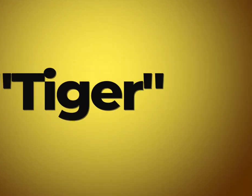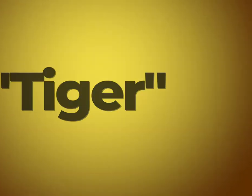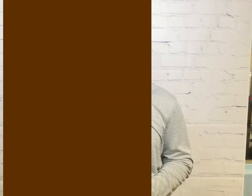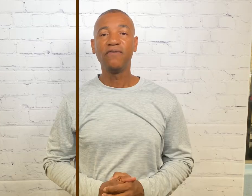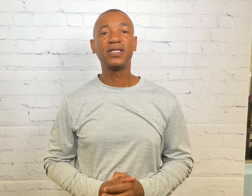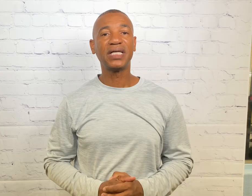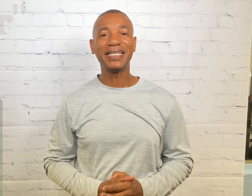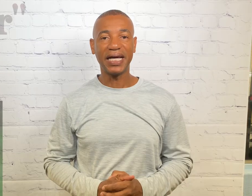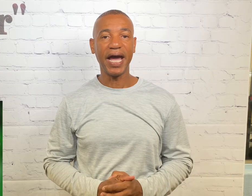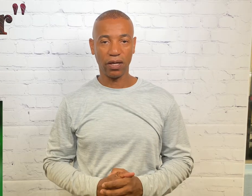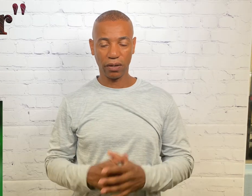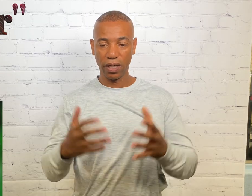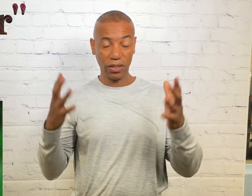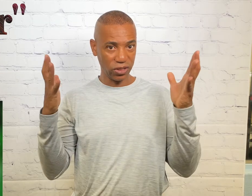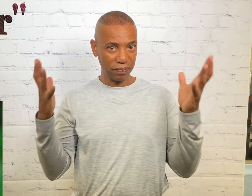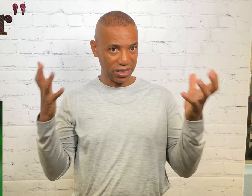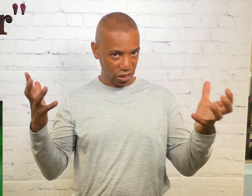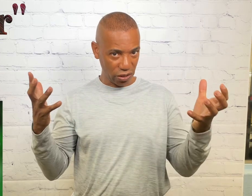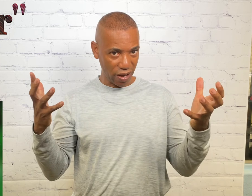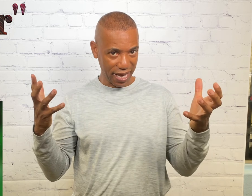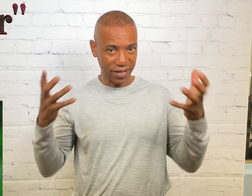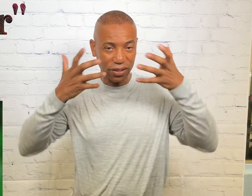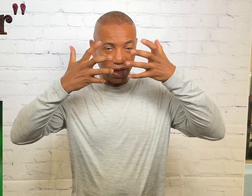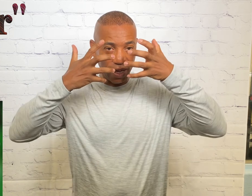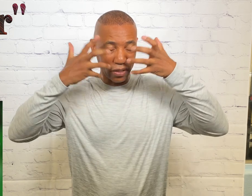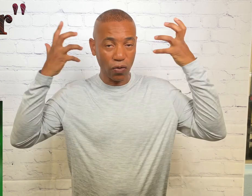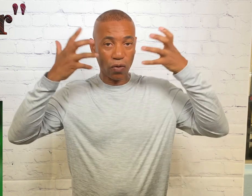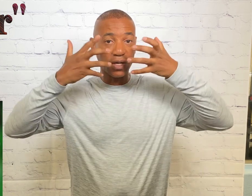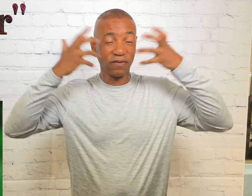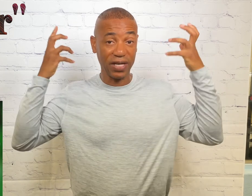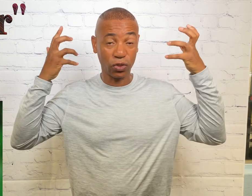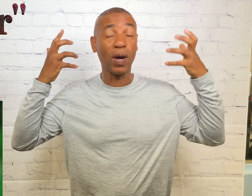For the sign tiger you simply take your claw hands and you go across the face twice.